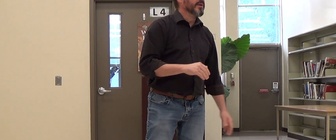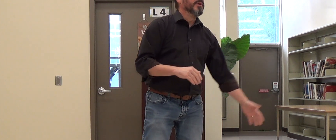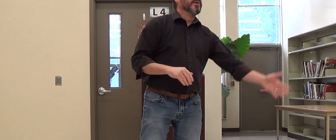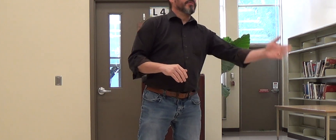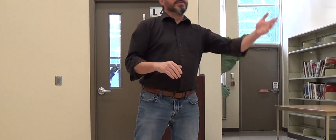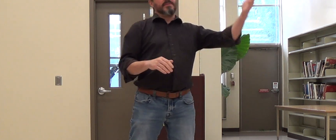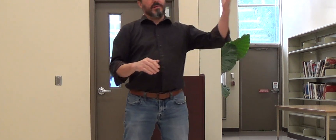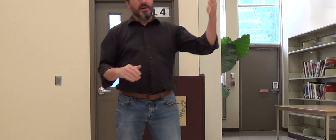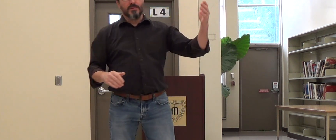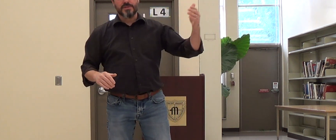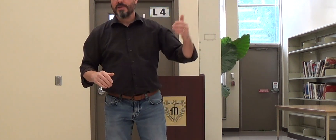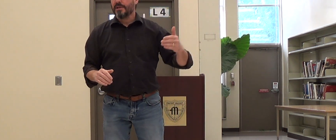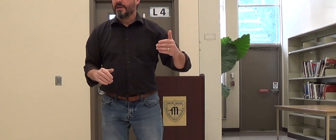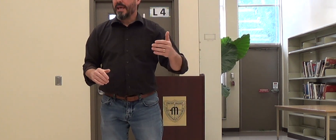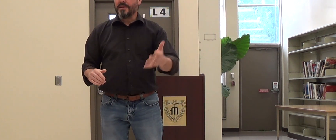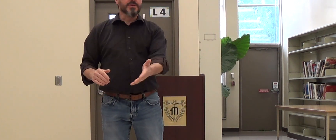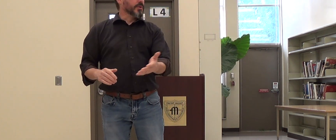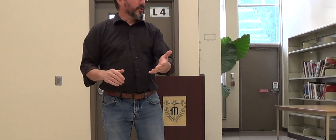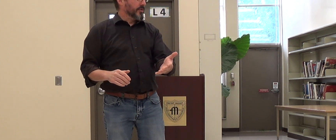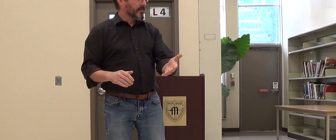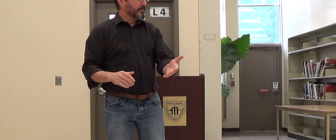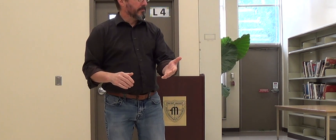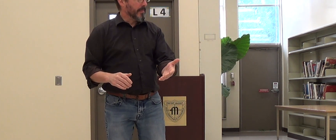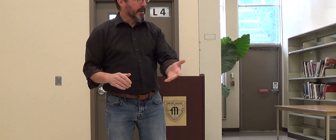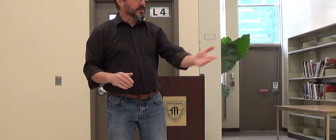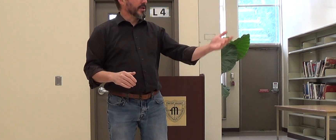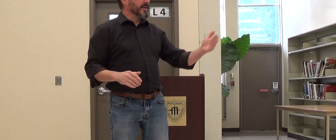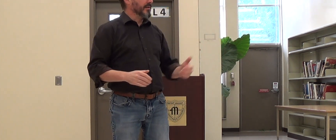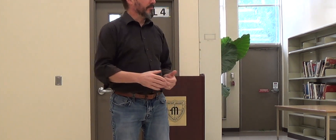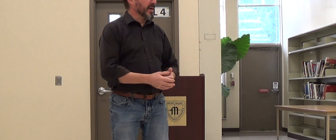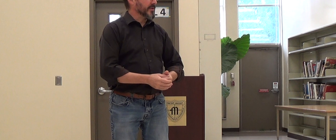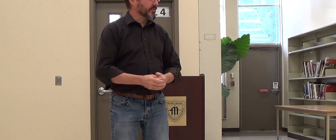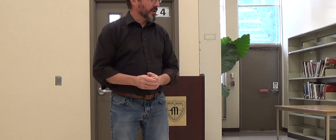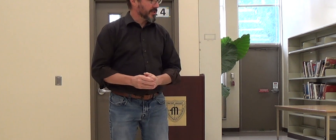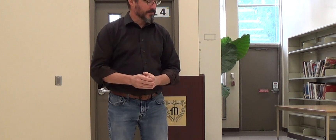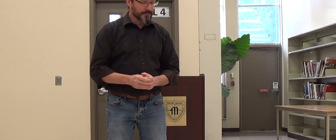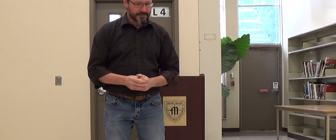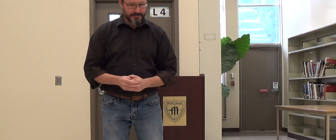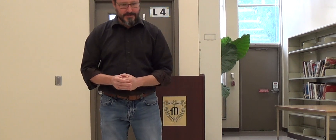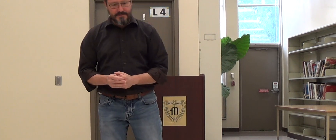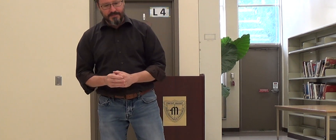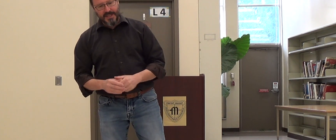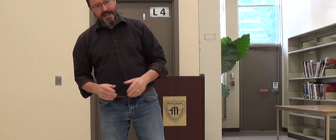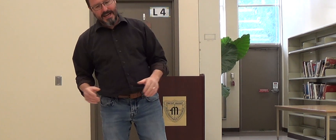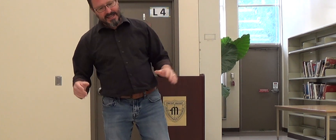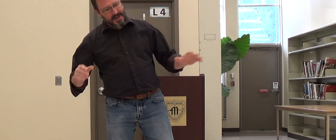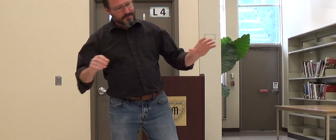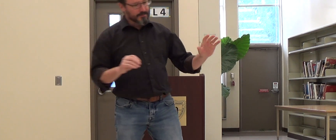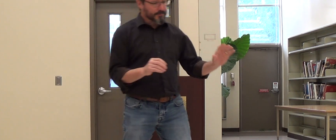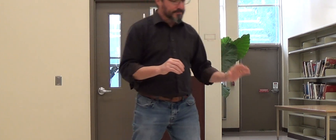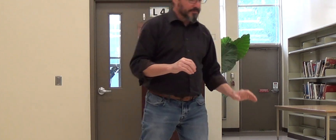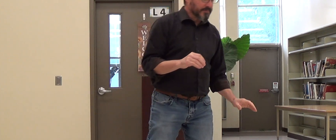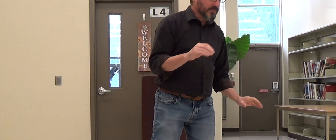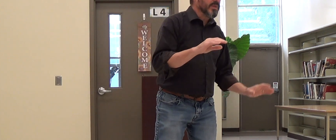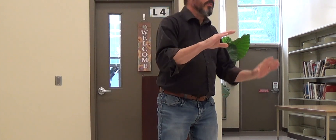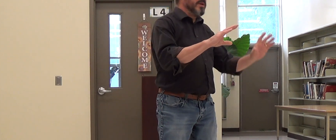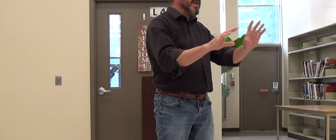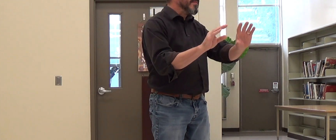For example, I was eight years old. My mom was cooking breakfast for us. And I said, Mom, when you make my